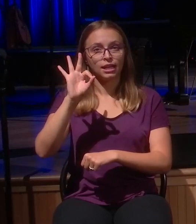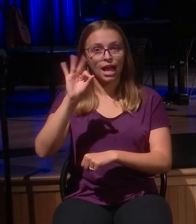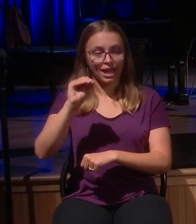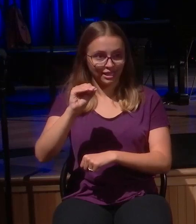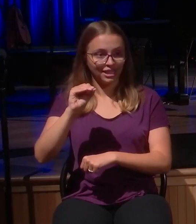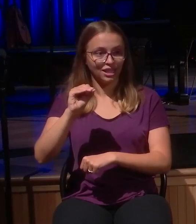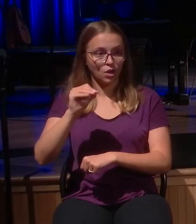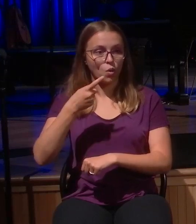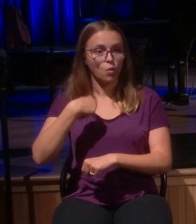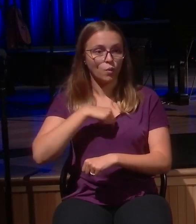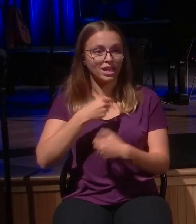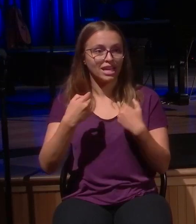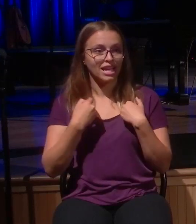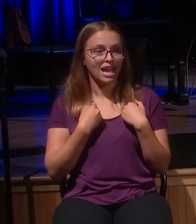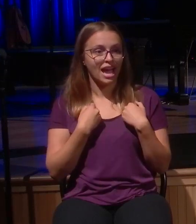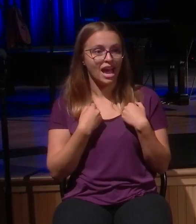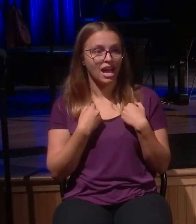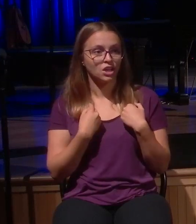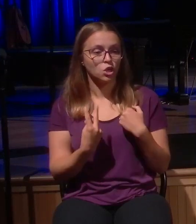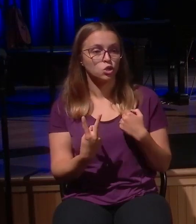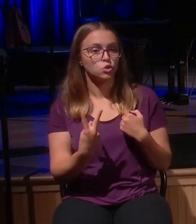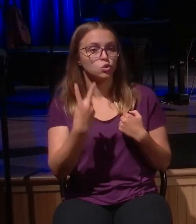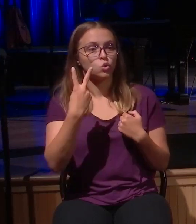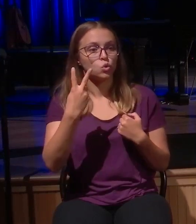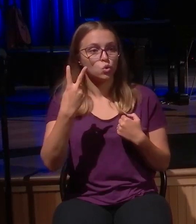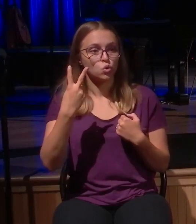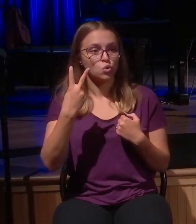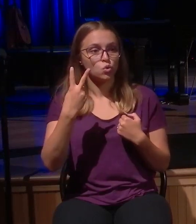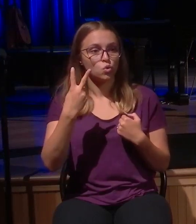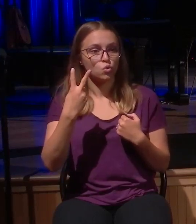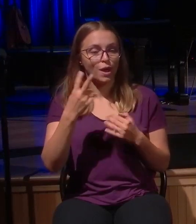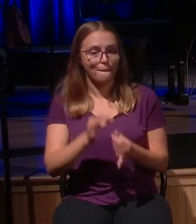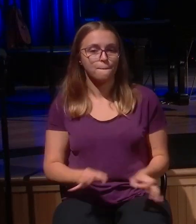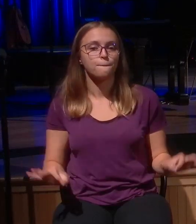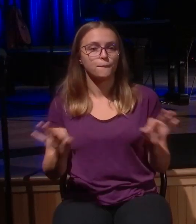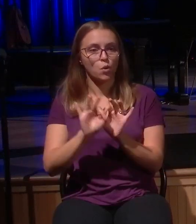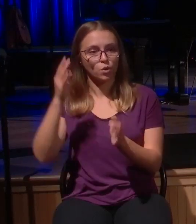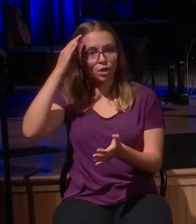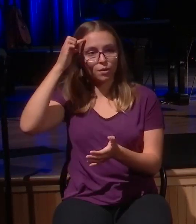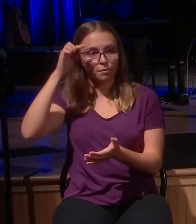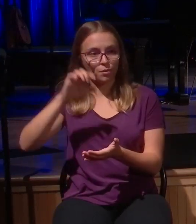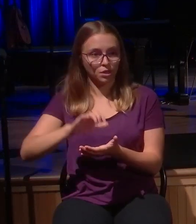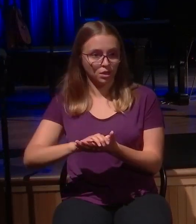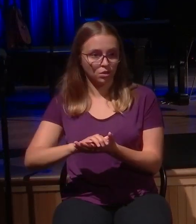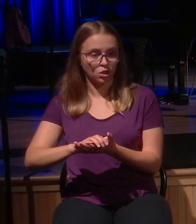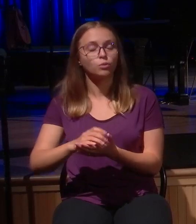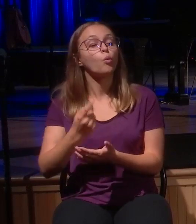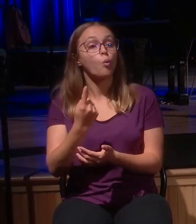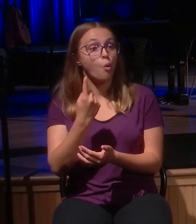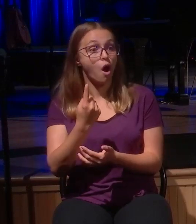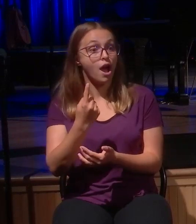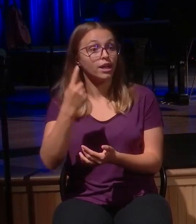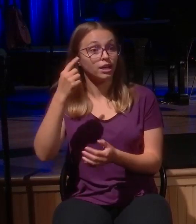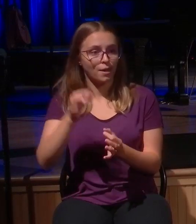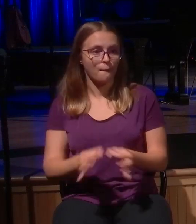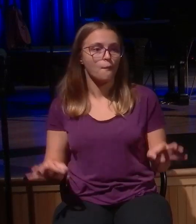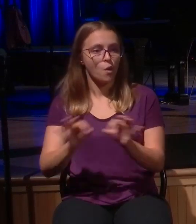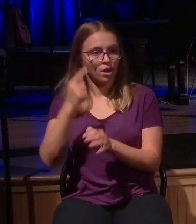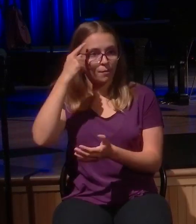Hope, was begun with one primary core value. And that first core value which